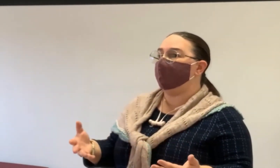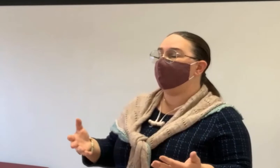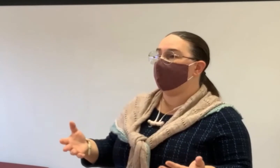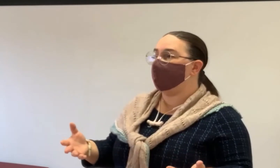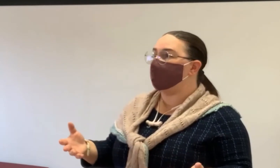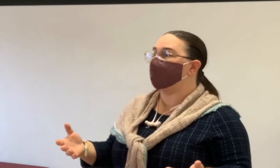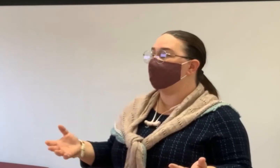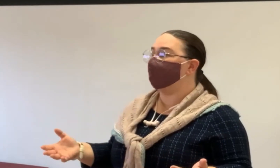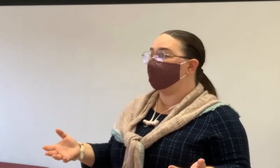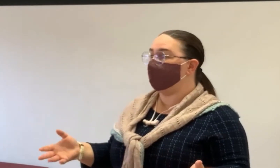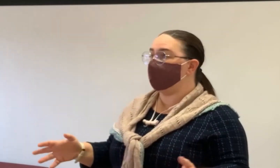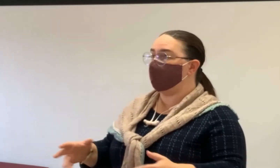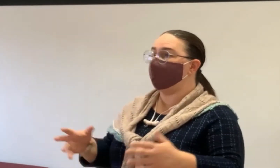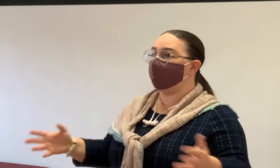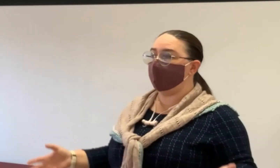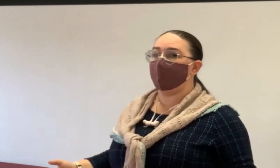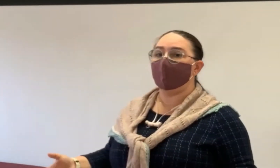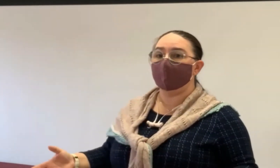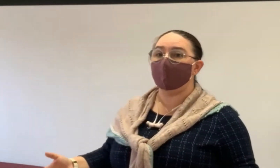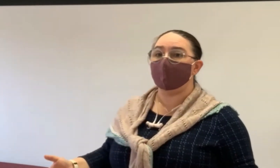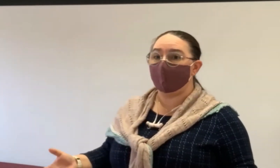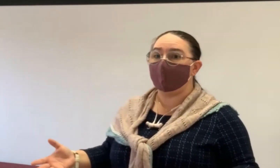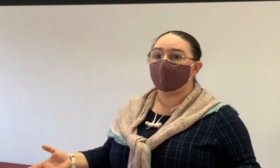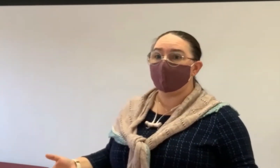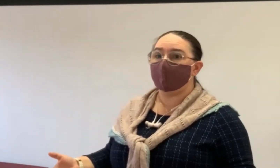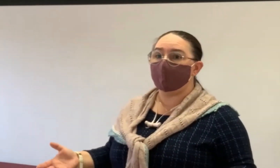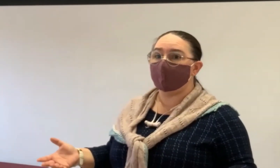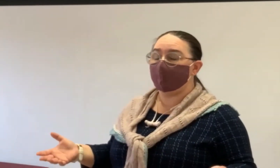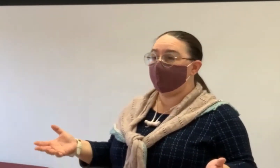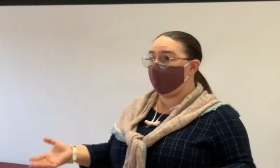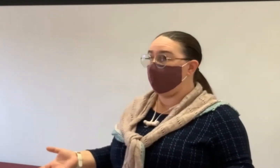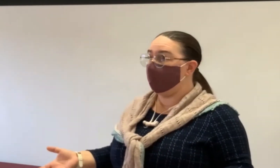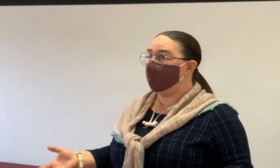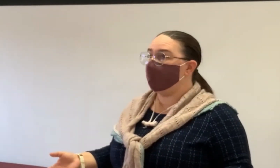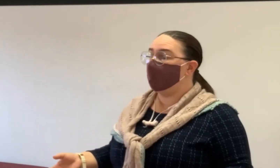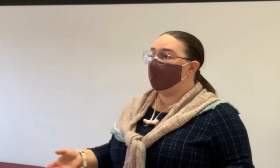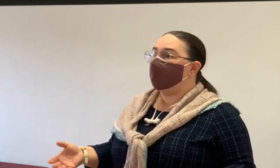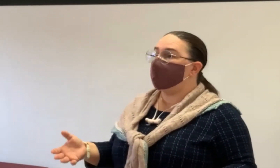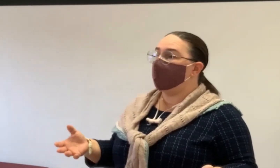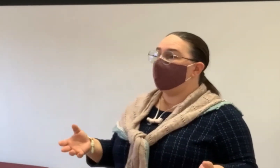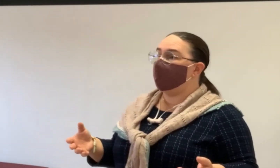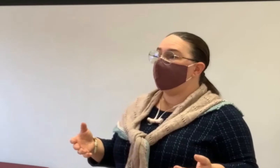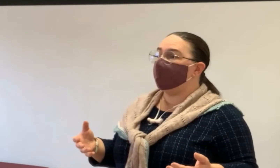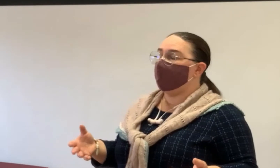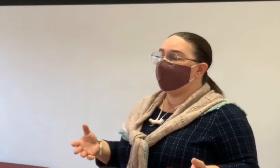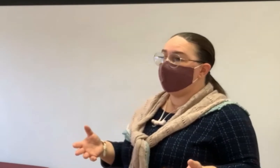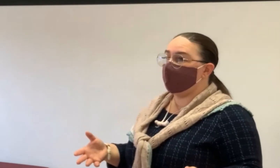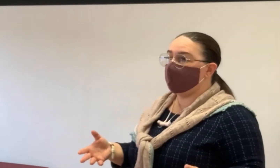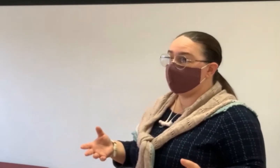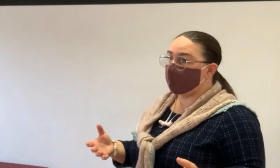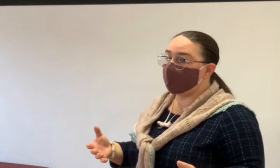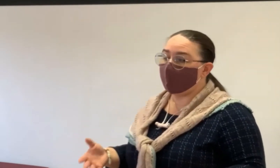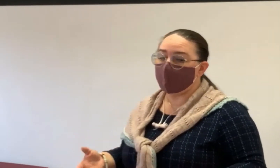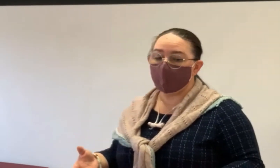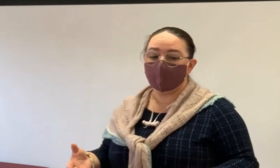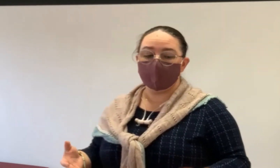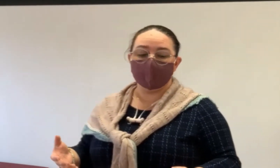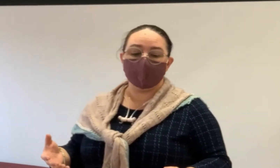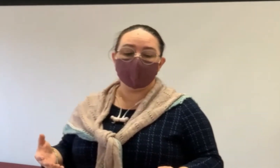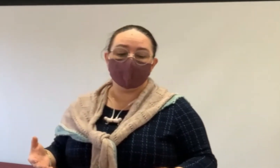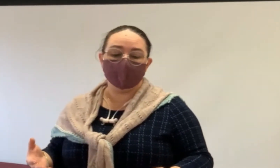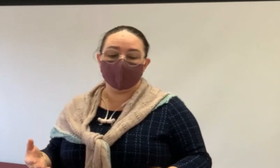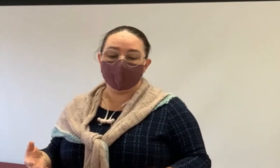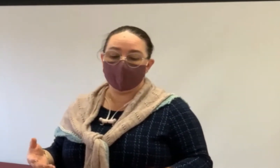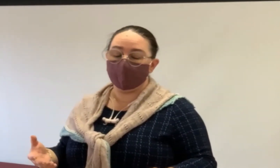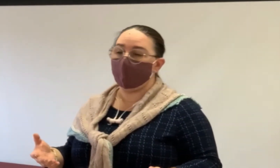plan financially for the future, even if you're not making any changes now. So one of the very first, most basic things